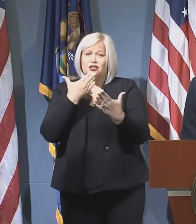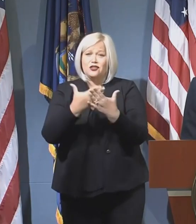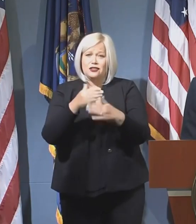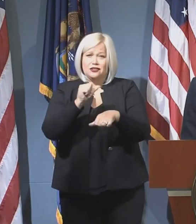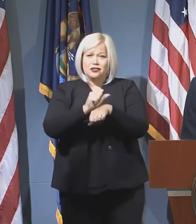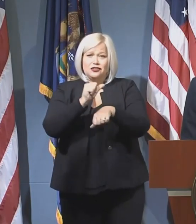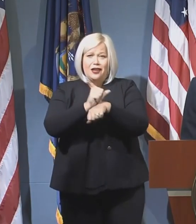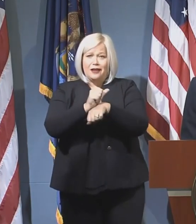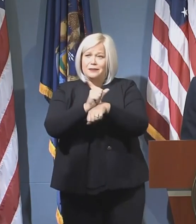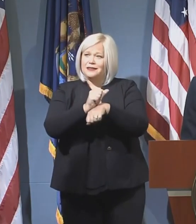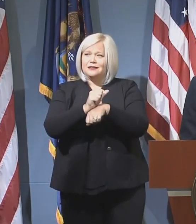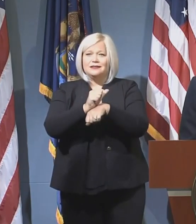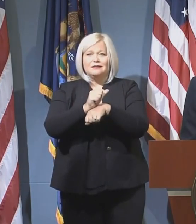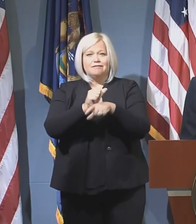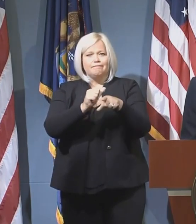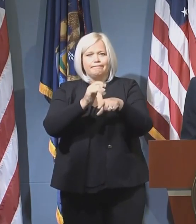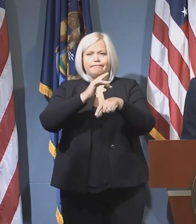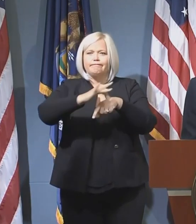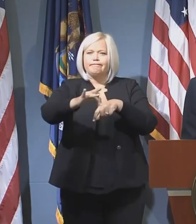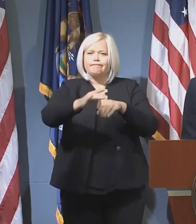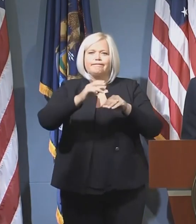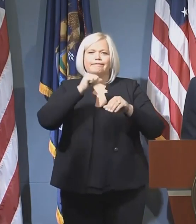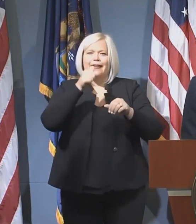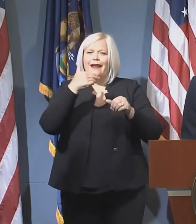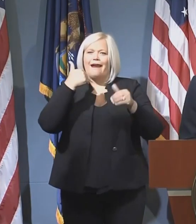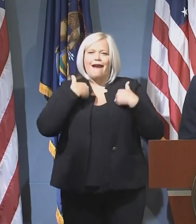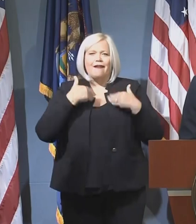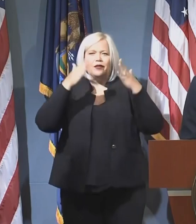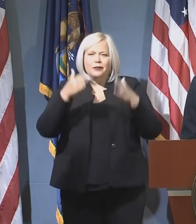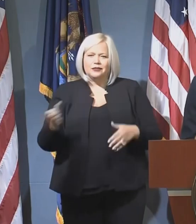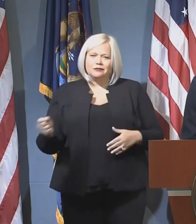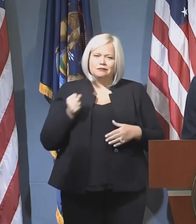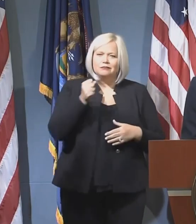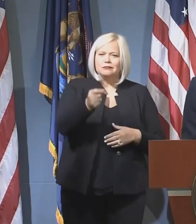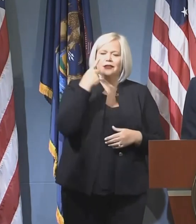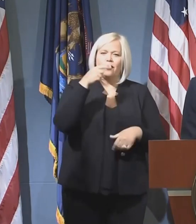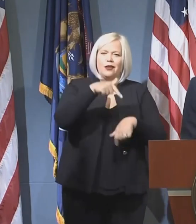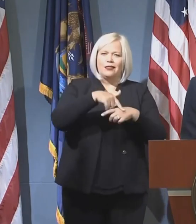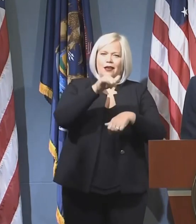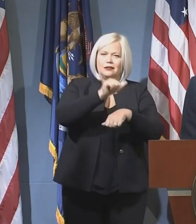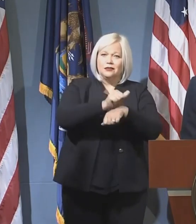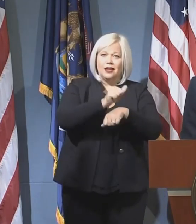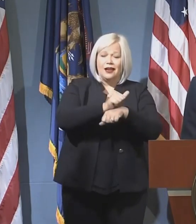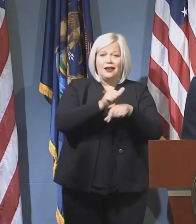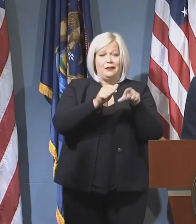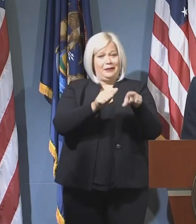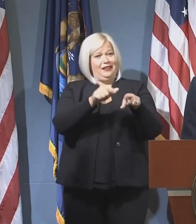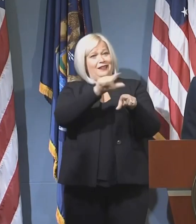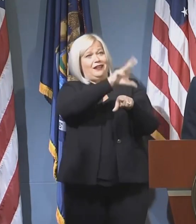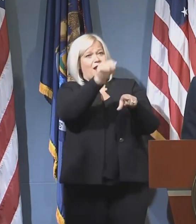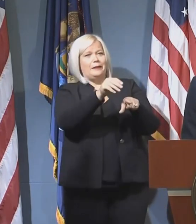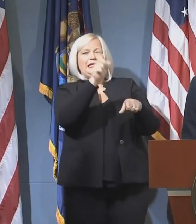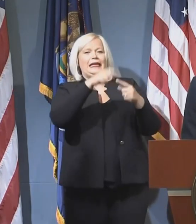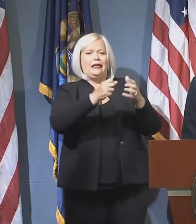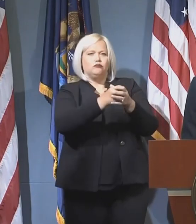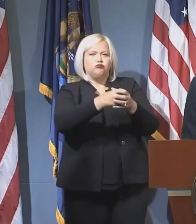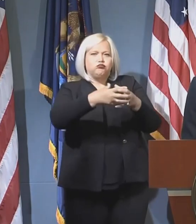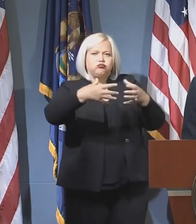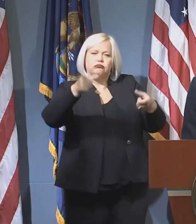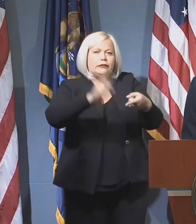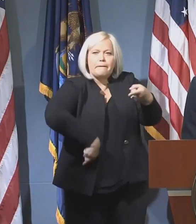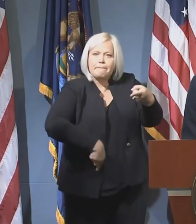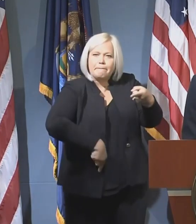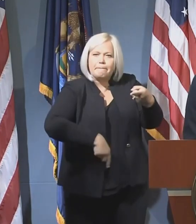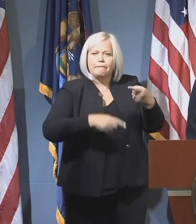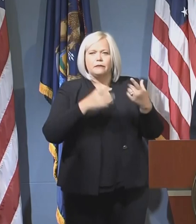industries, go unfilled. When these jobs go unfilled, these companies that are creating these jobs lose the ability to grow and expand their